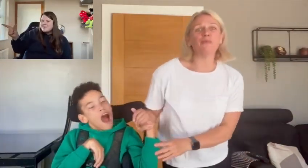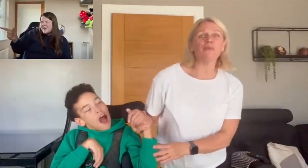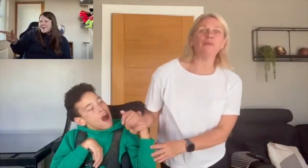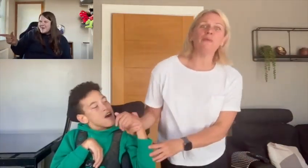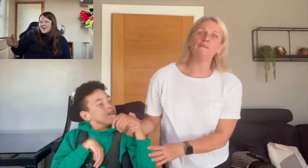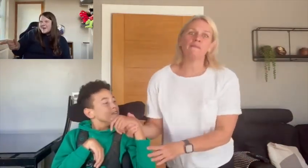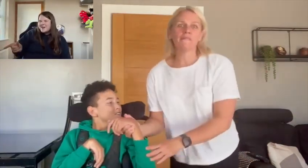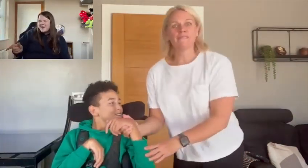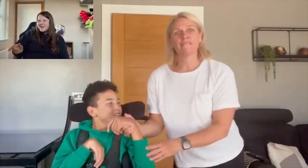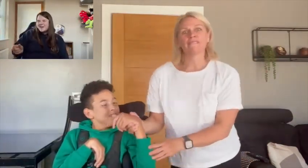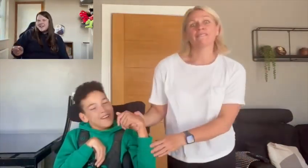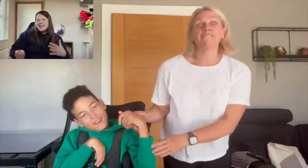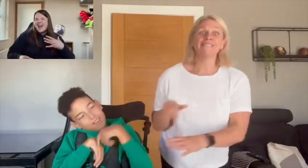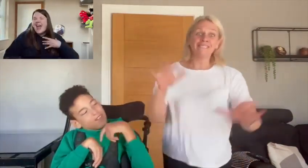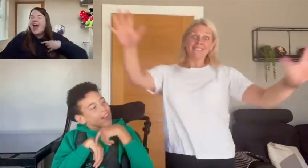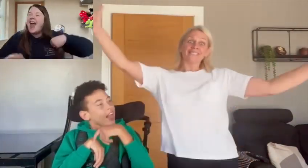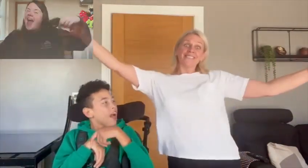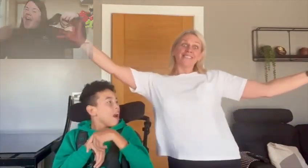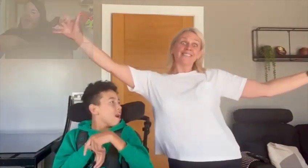moon